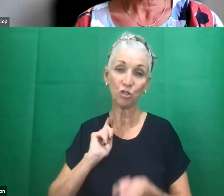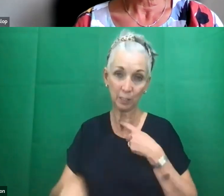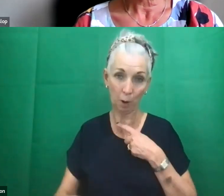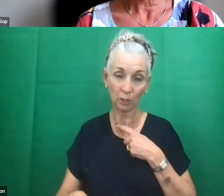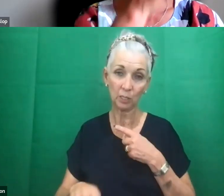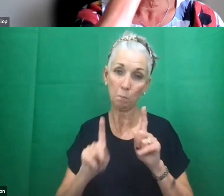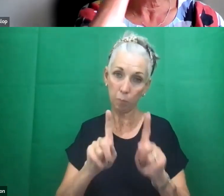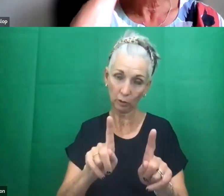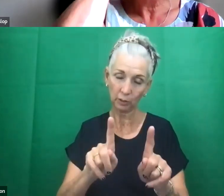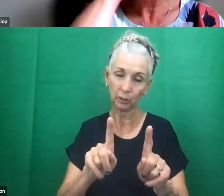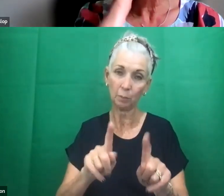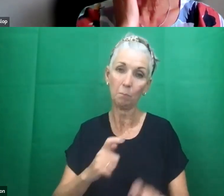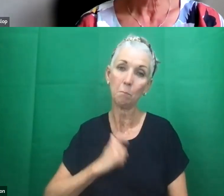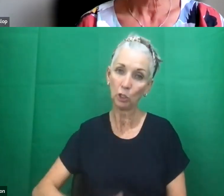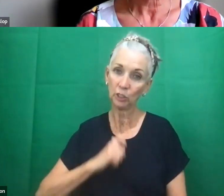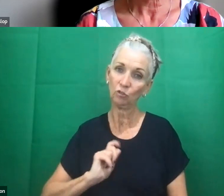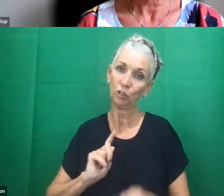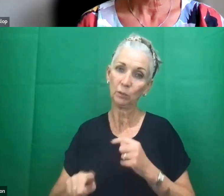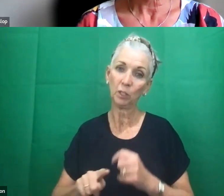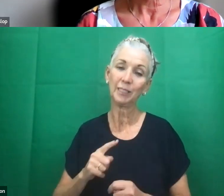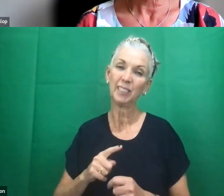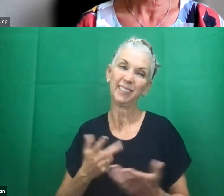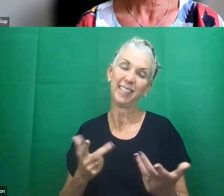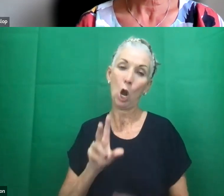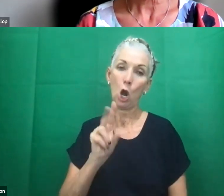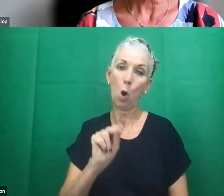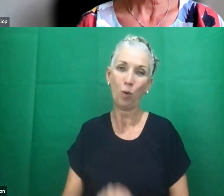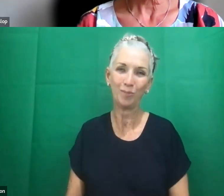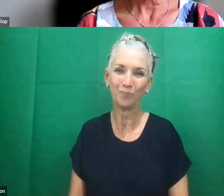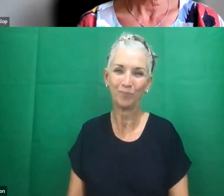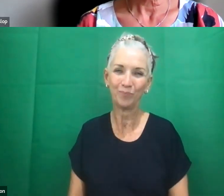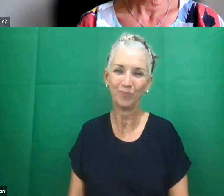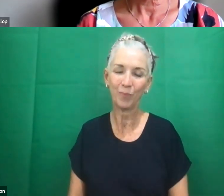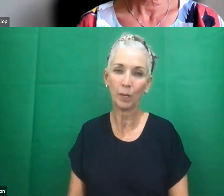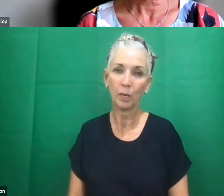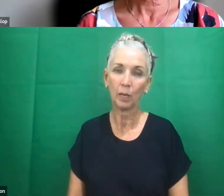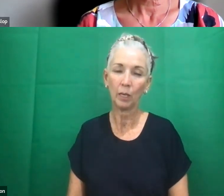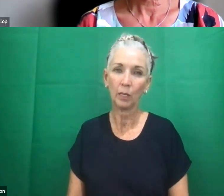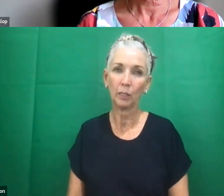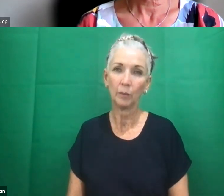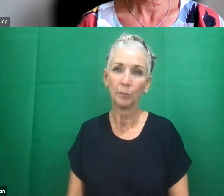is, no, it's, it's about changing